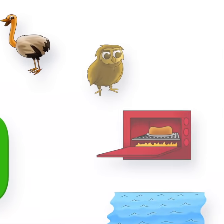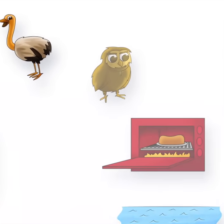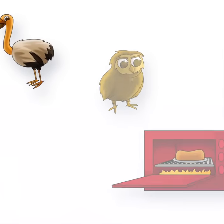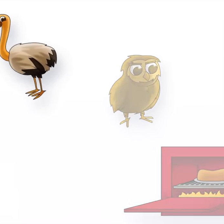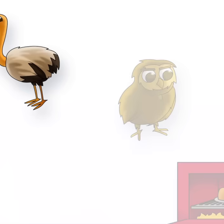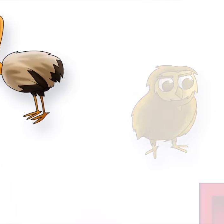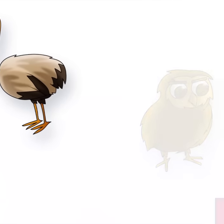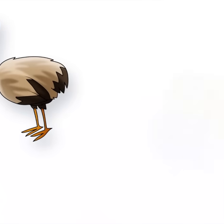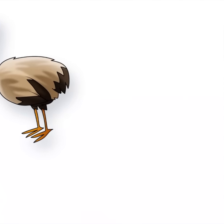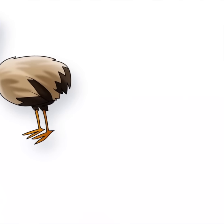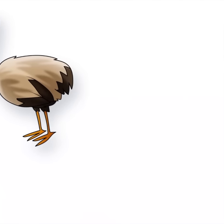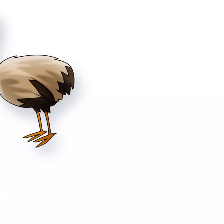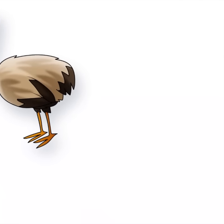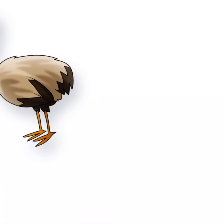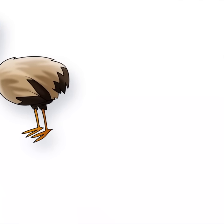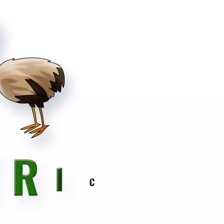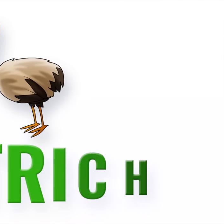Good job!